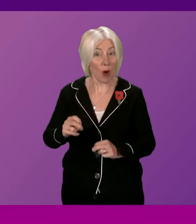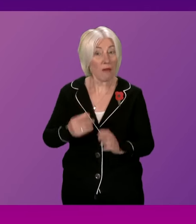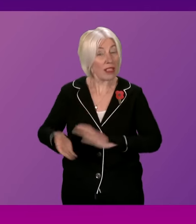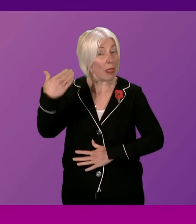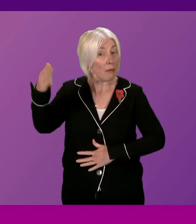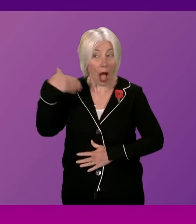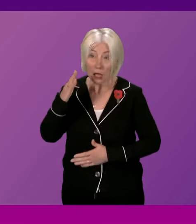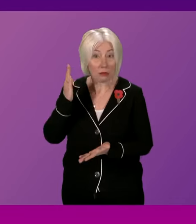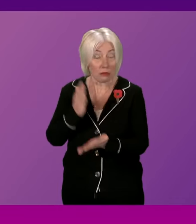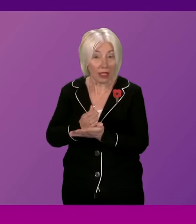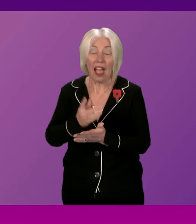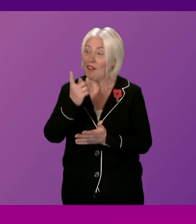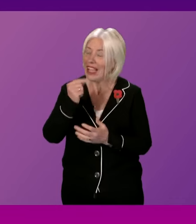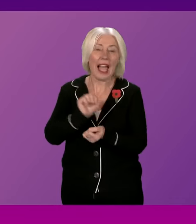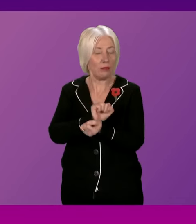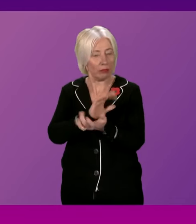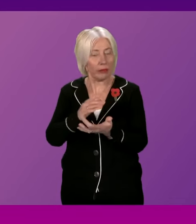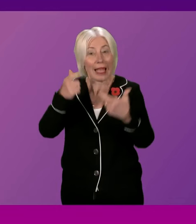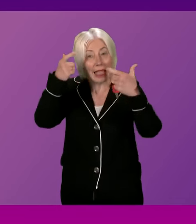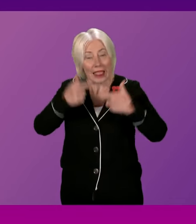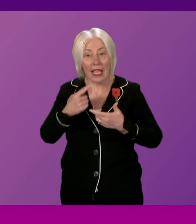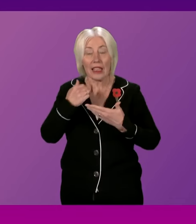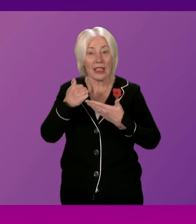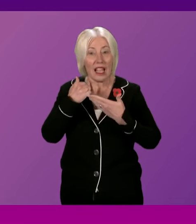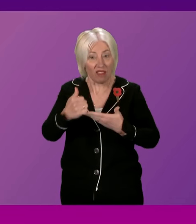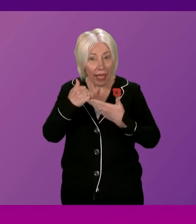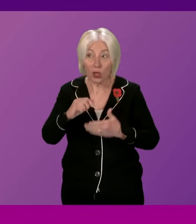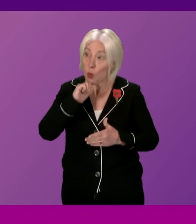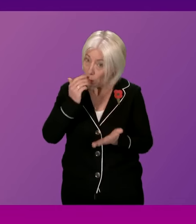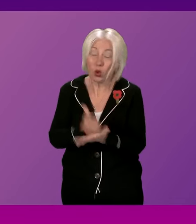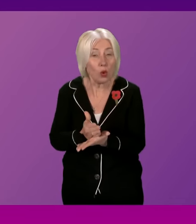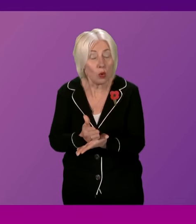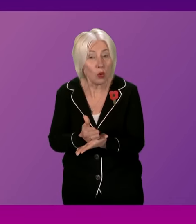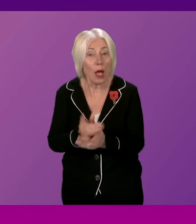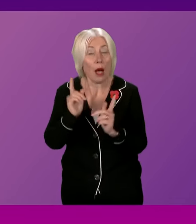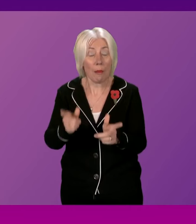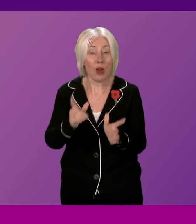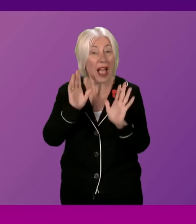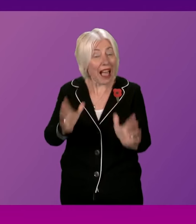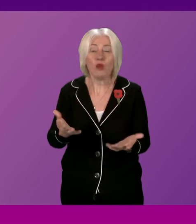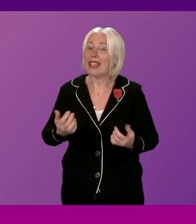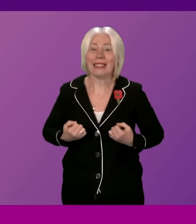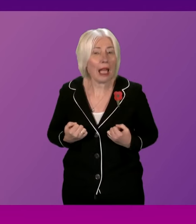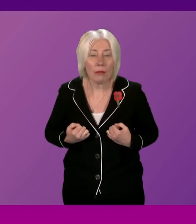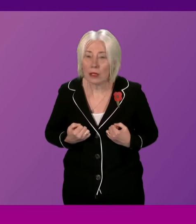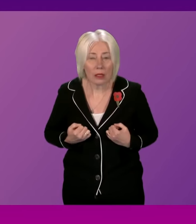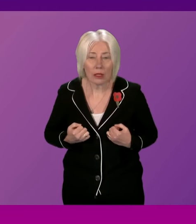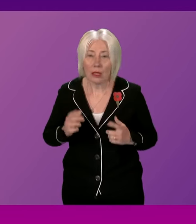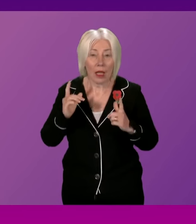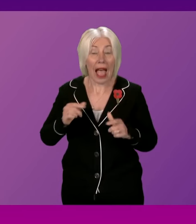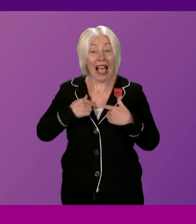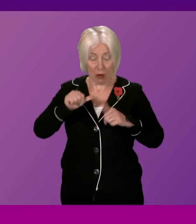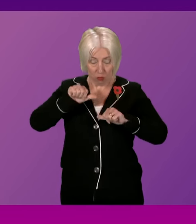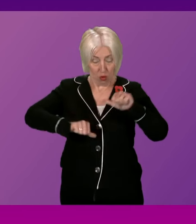Where we are able to release legal advice, we will absolutely do that. But Anas Sauer has to accept that there is, first of all, a